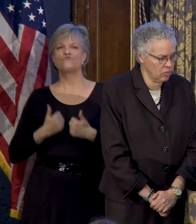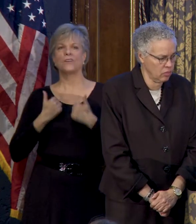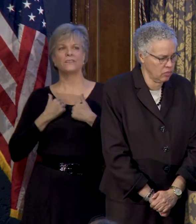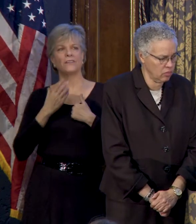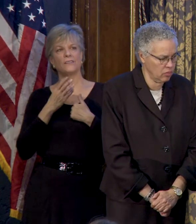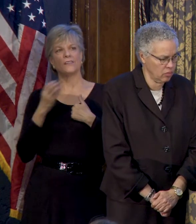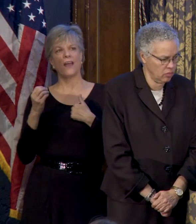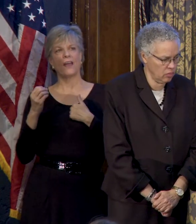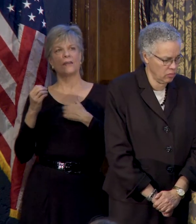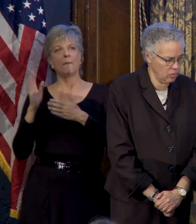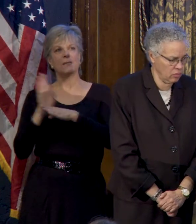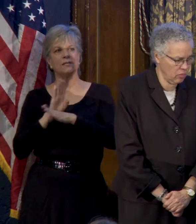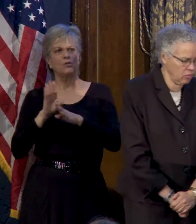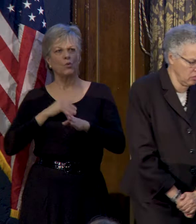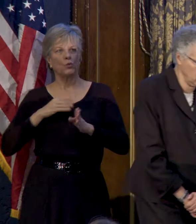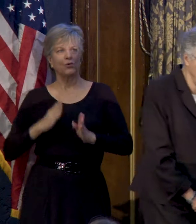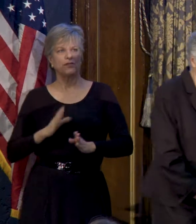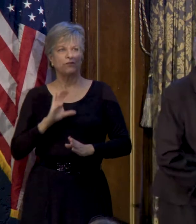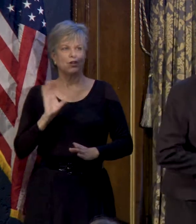of Chicago?